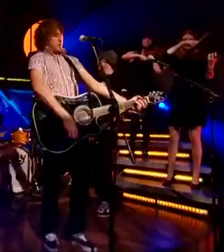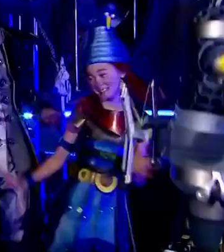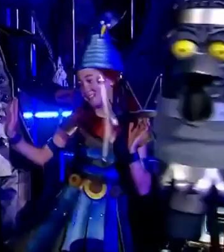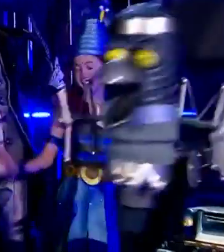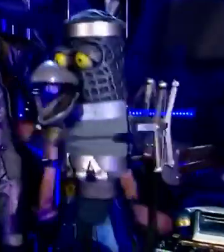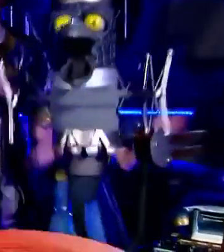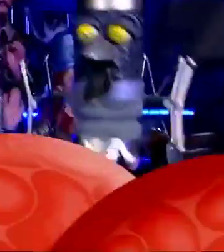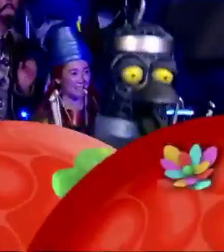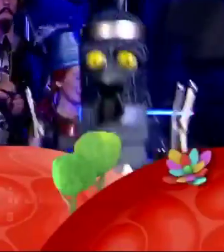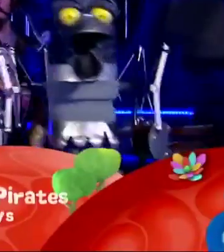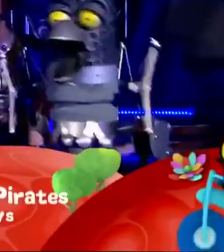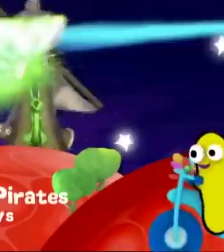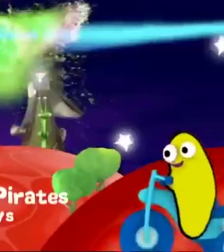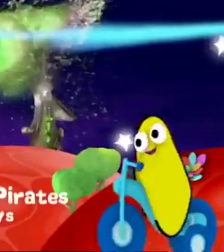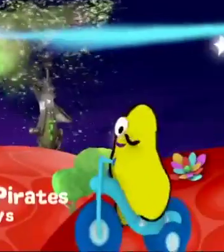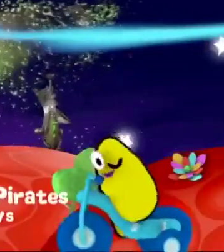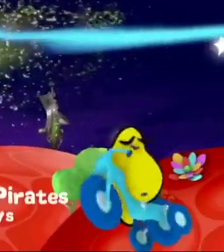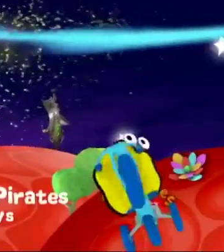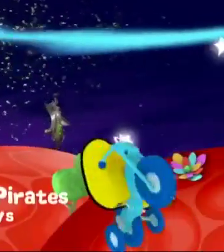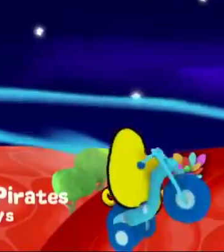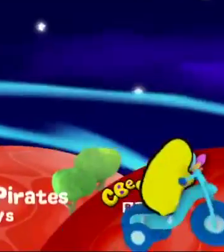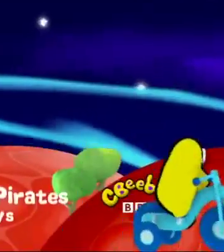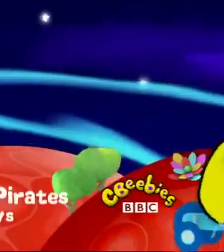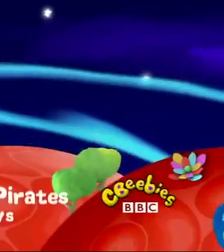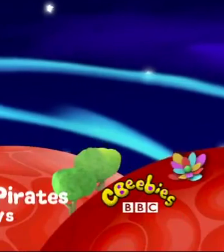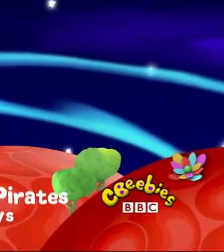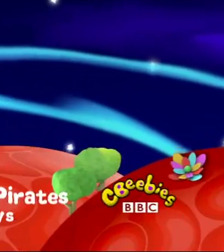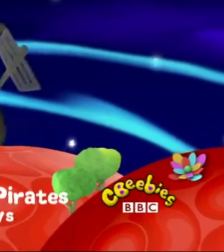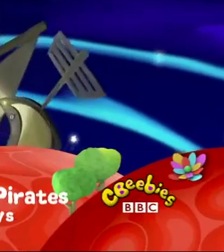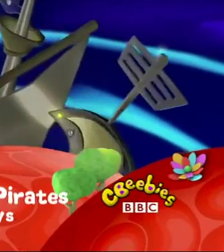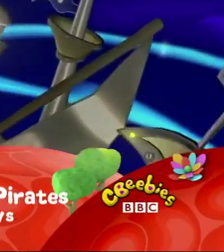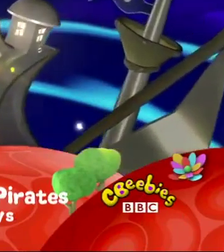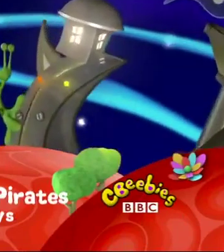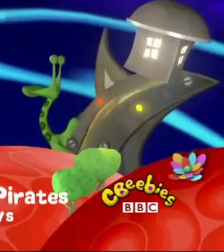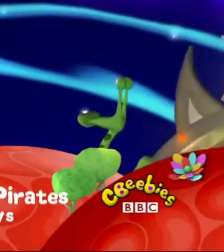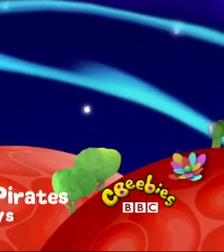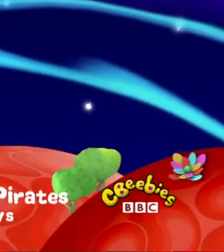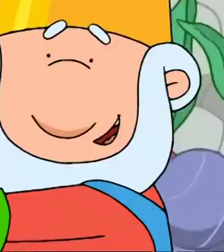Intergalactic pirate radio, Space Pirates, with days of five, Thursday on TVB.